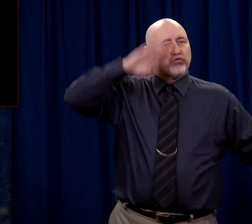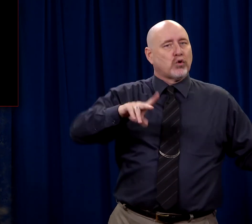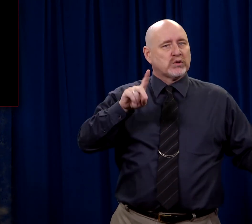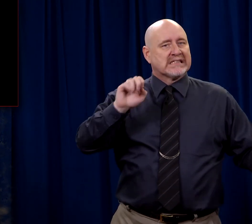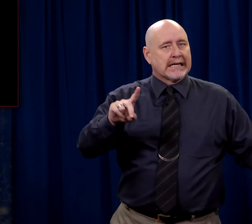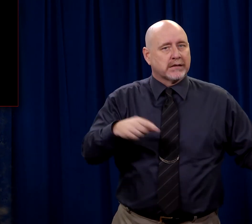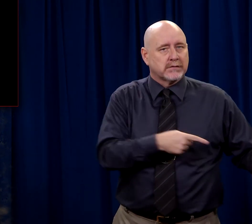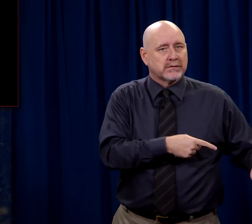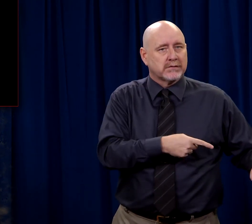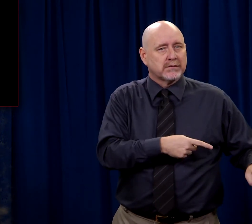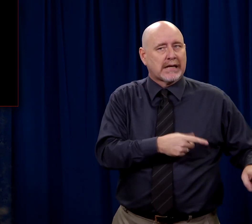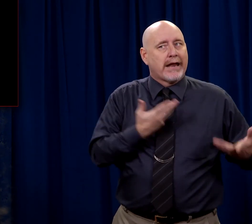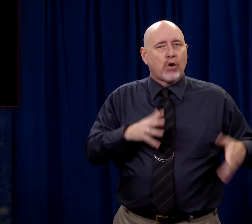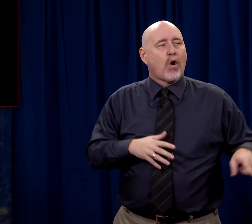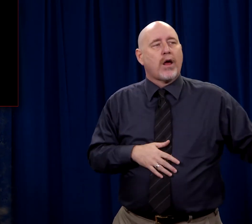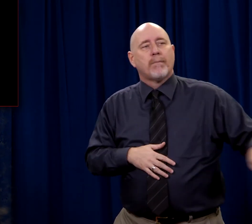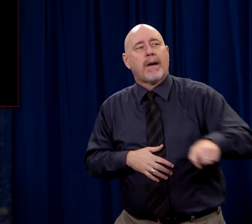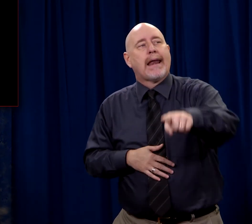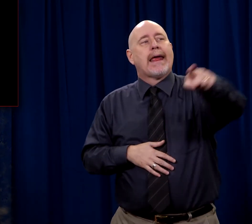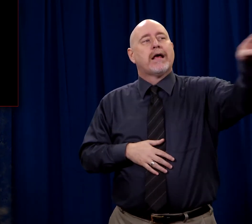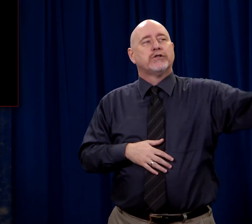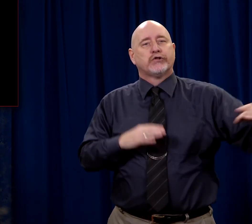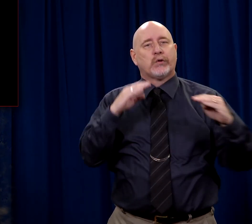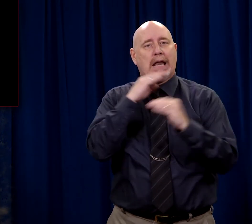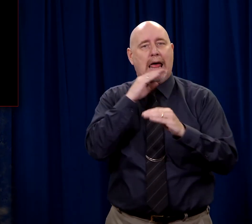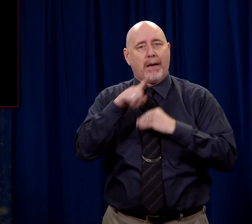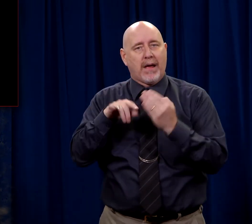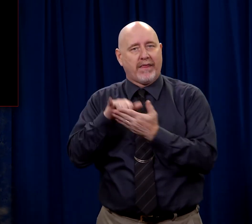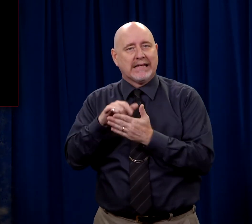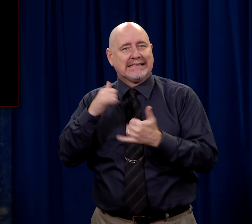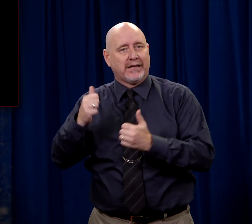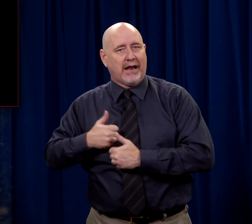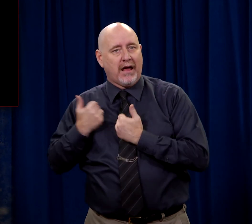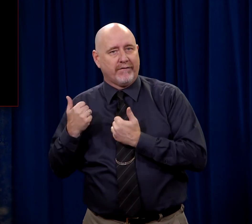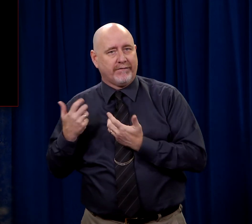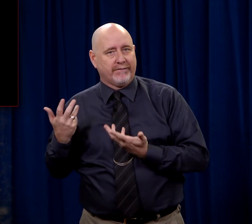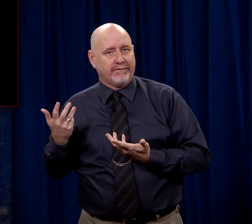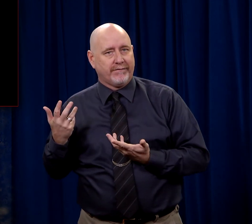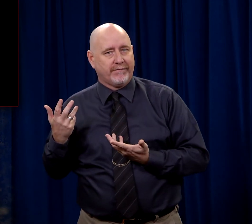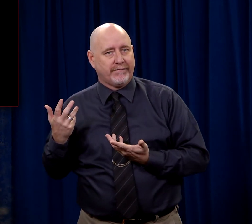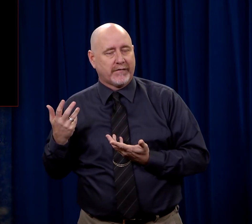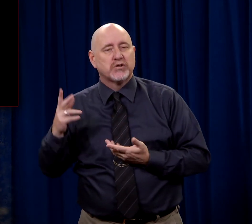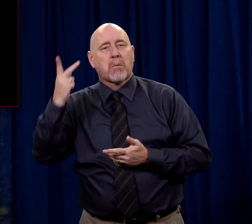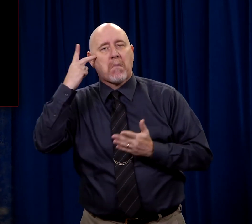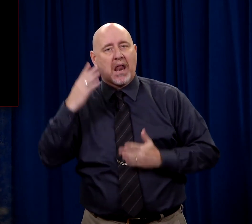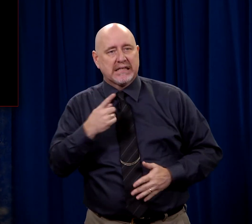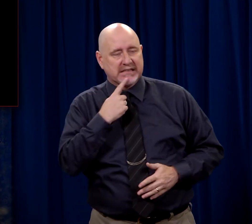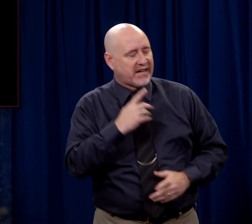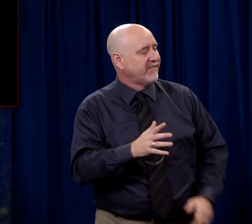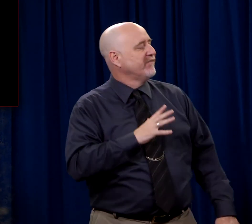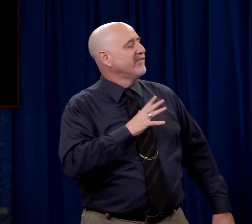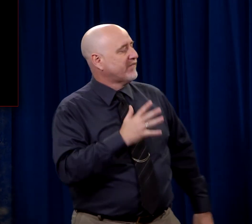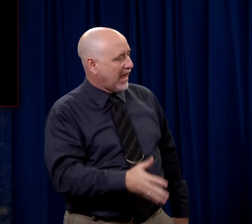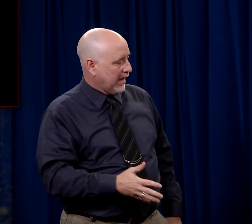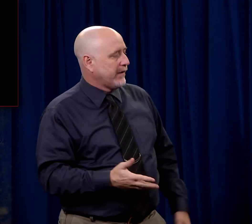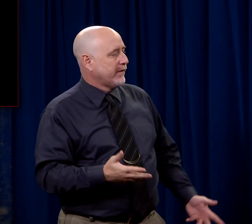he was dead. They just didn't want anybody to lie about him being alive again. And Pilate said, fine.